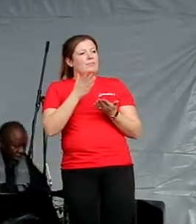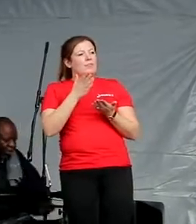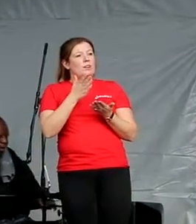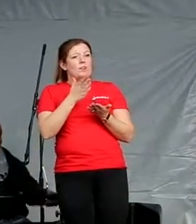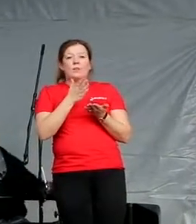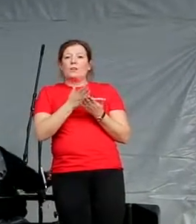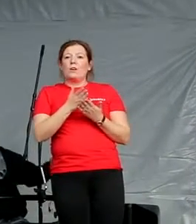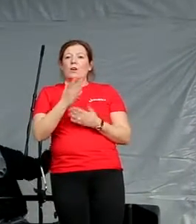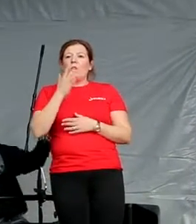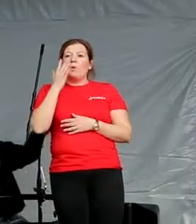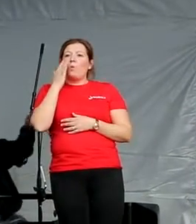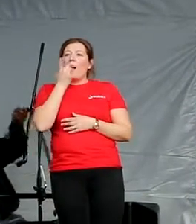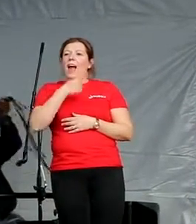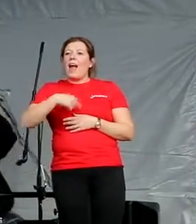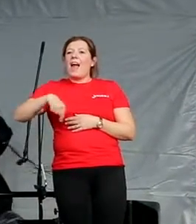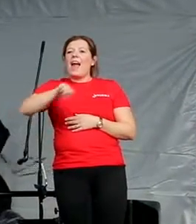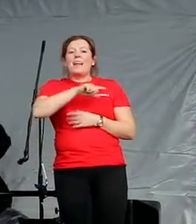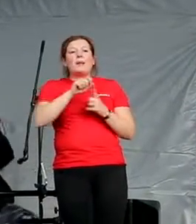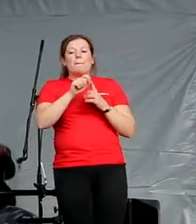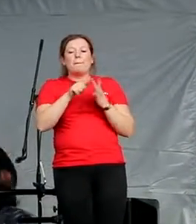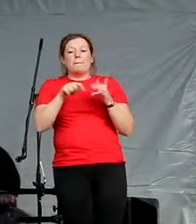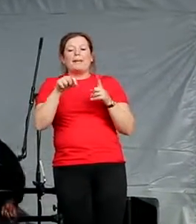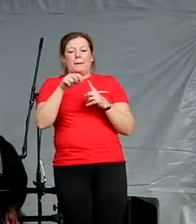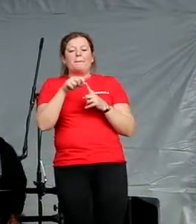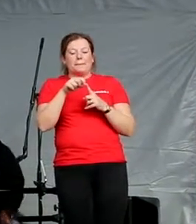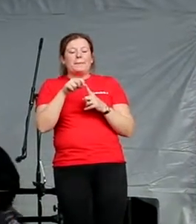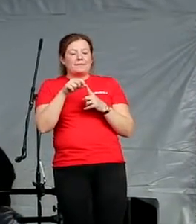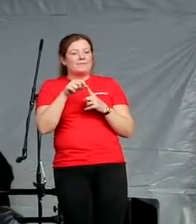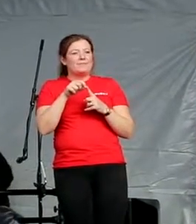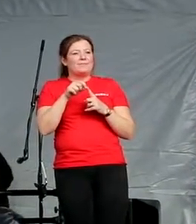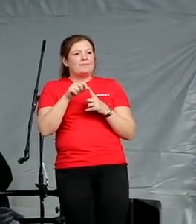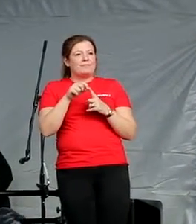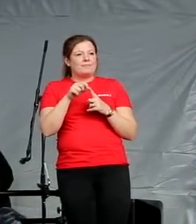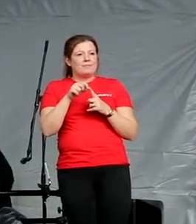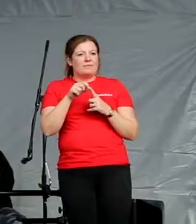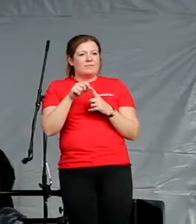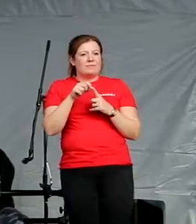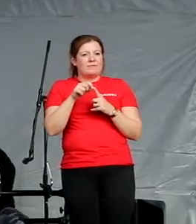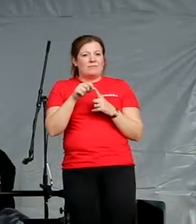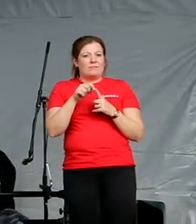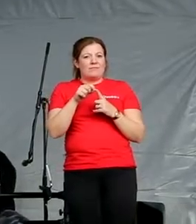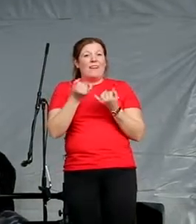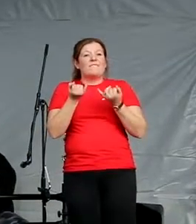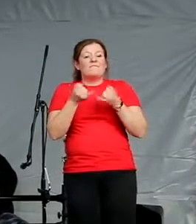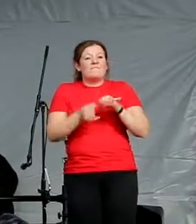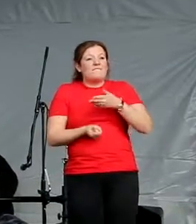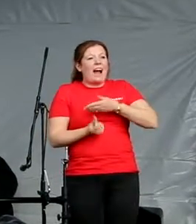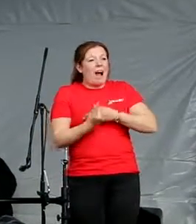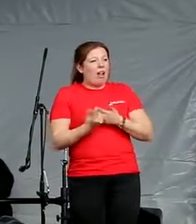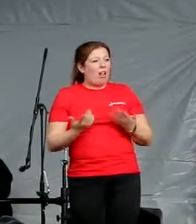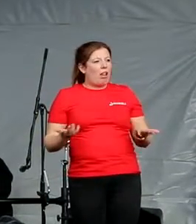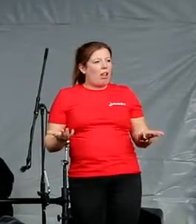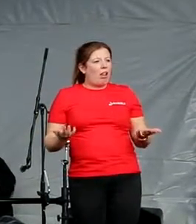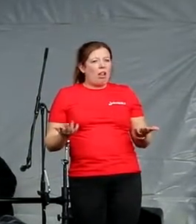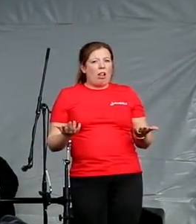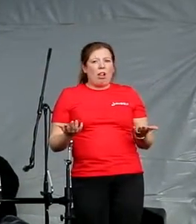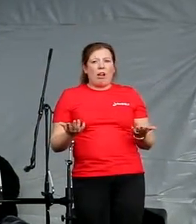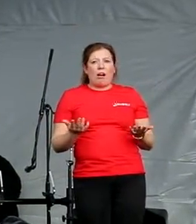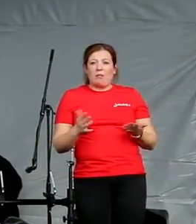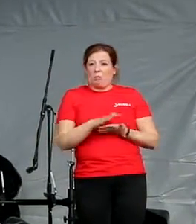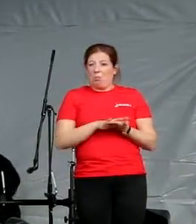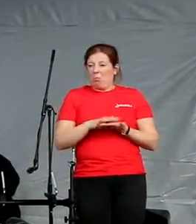you do your pimp acceptance and you fail, you might